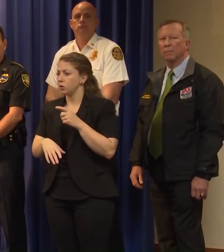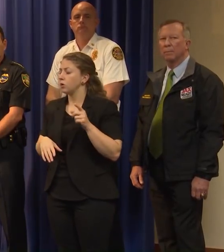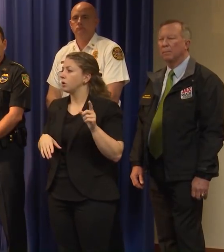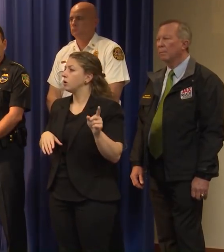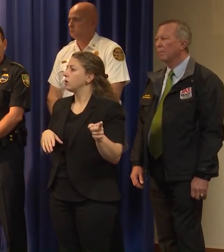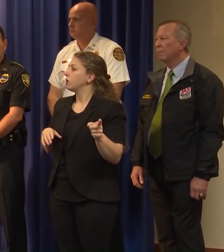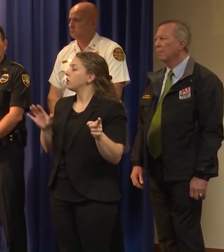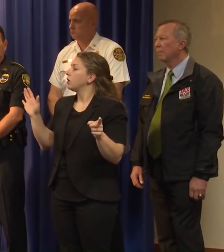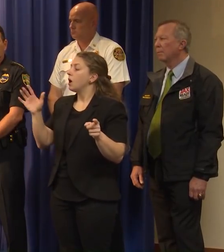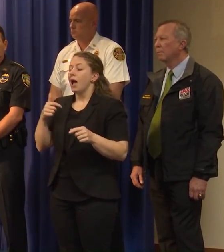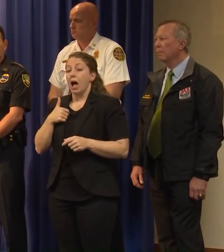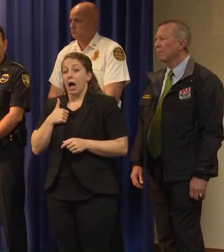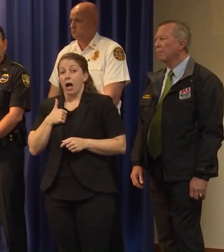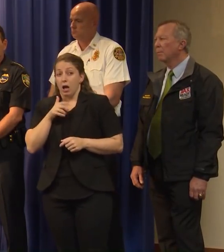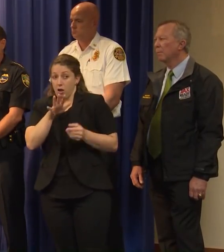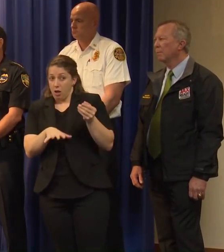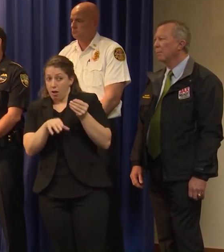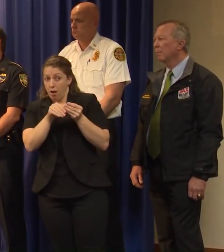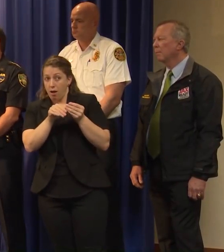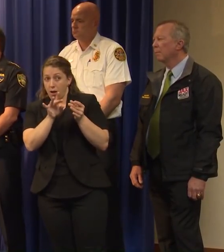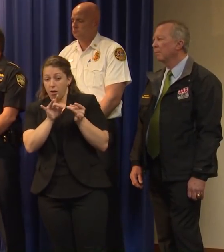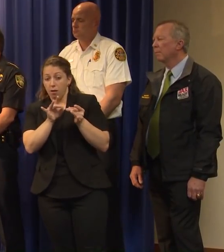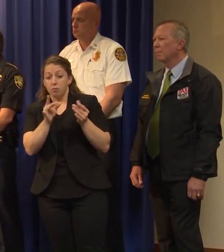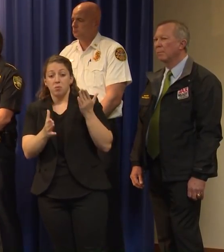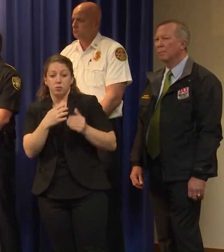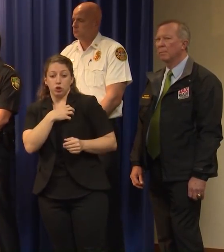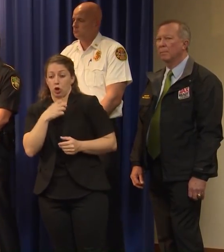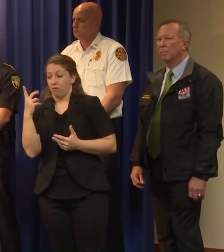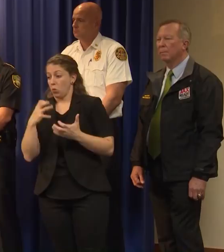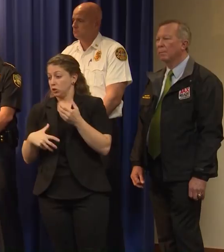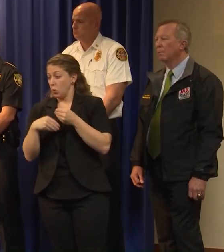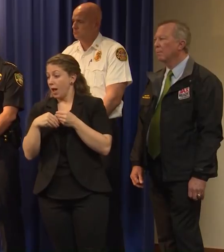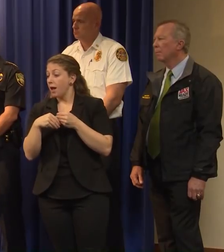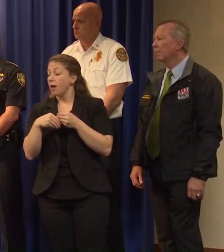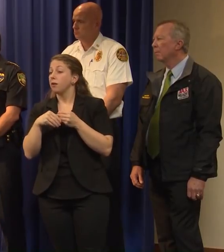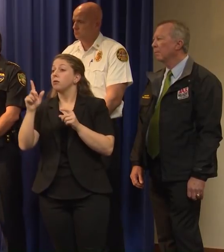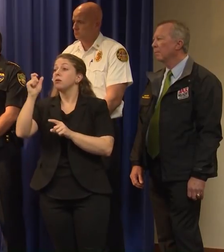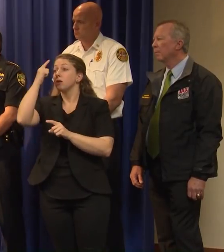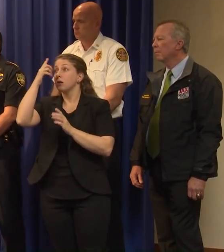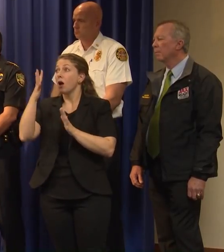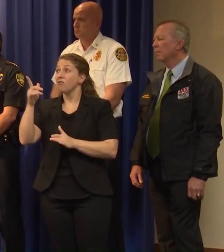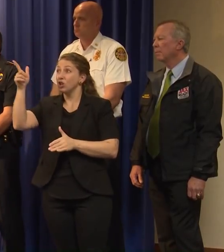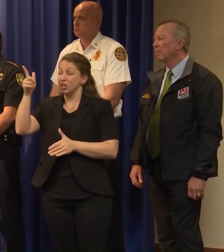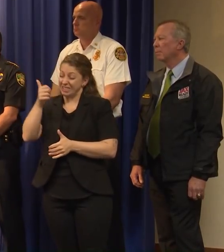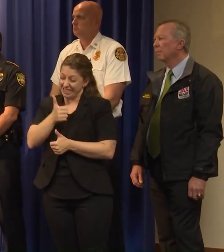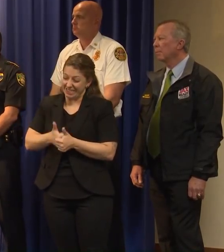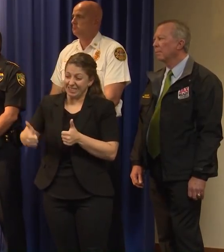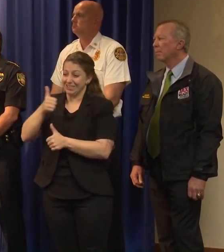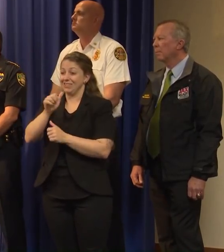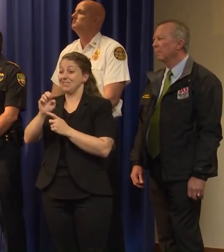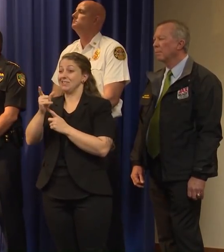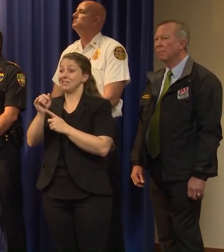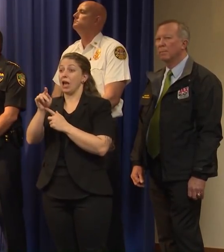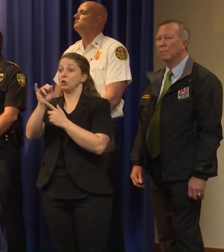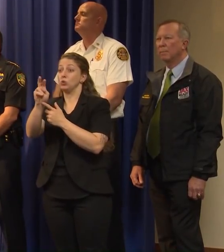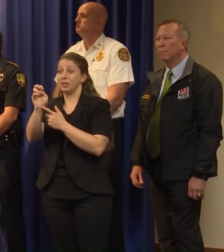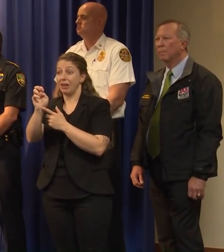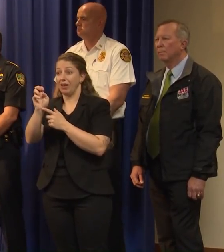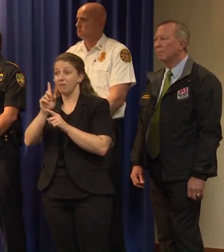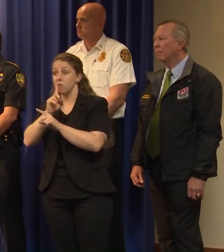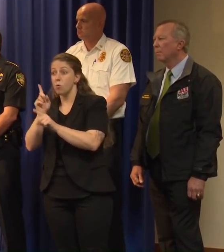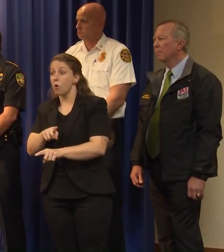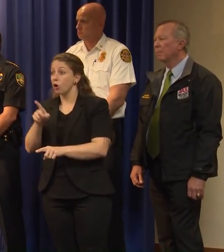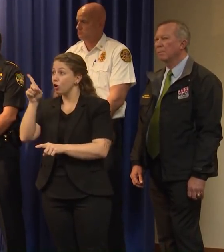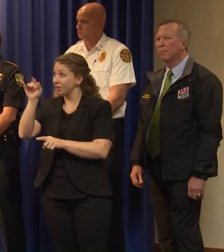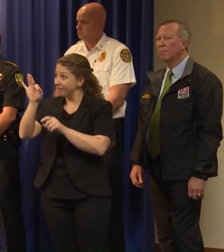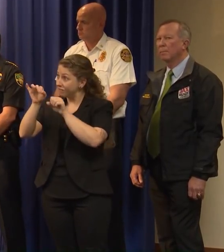No. And, and, I would add, maybe the sheriff would want to add to this, under the governor's executive order, uh, if you, a violation